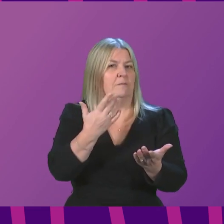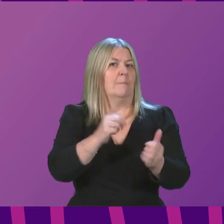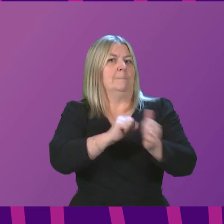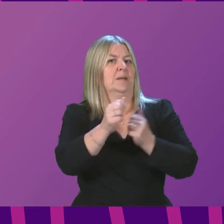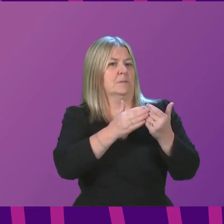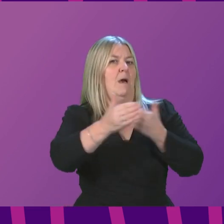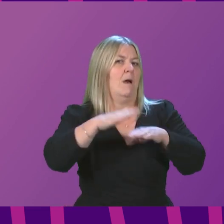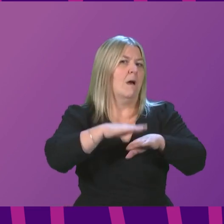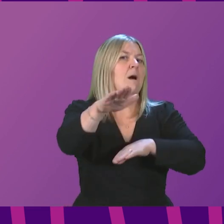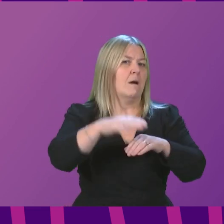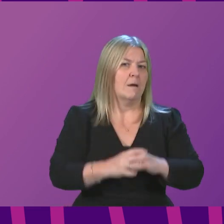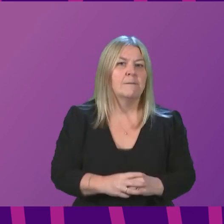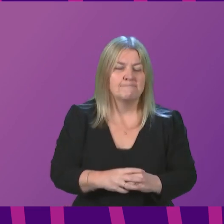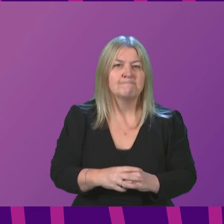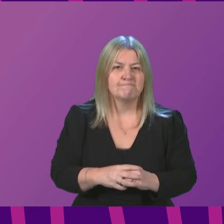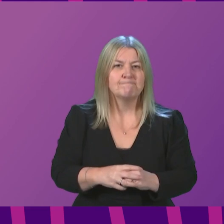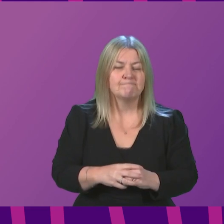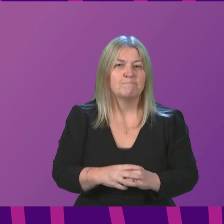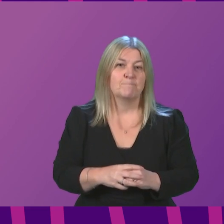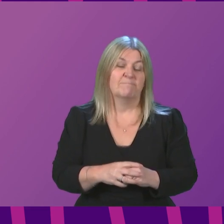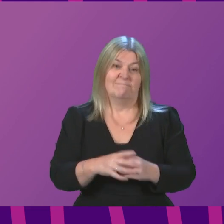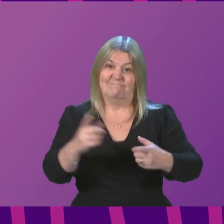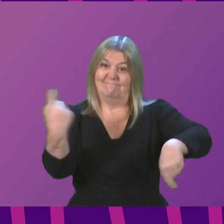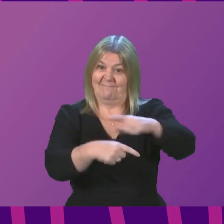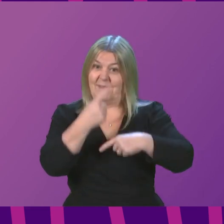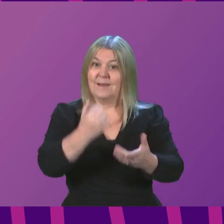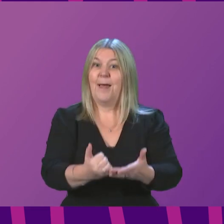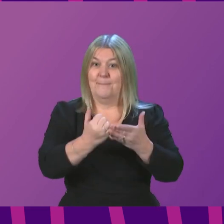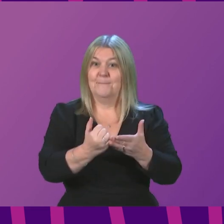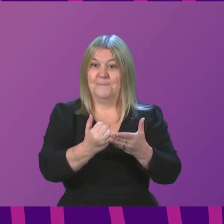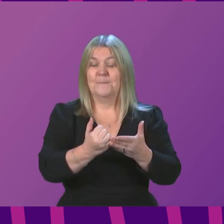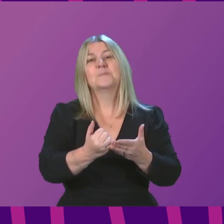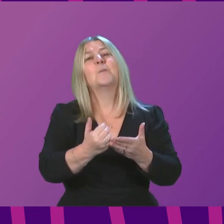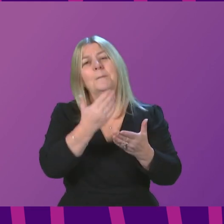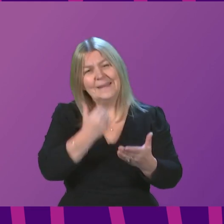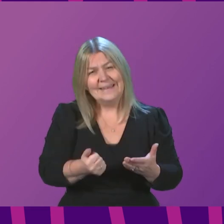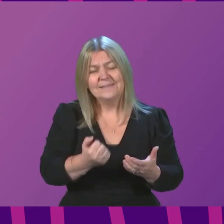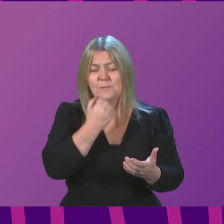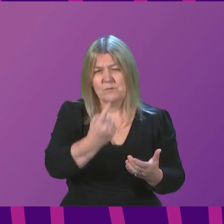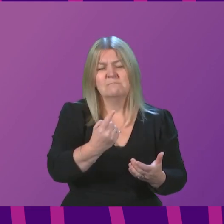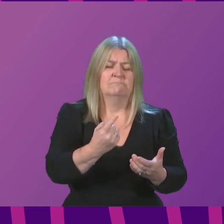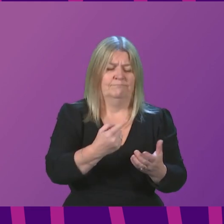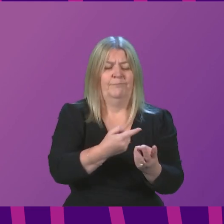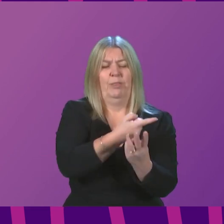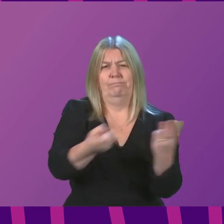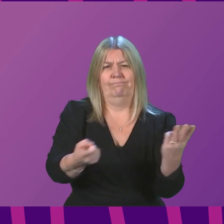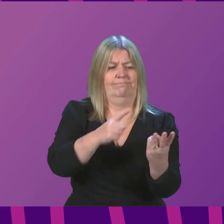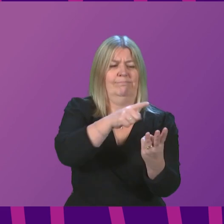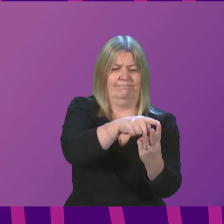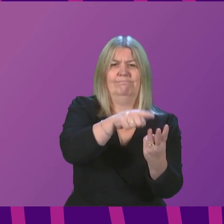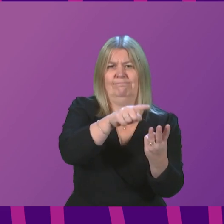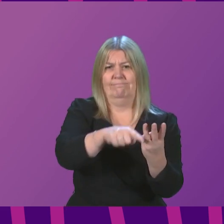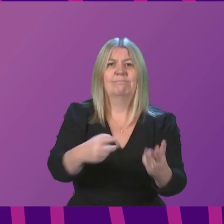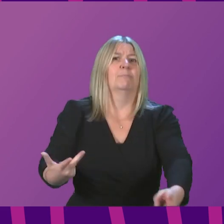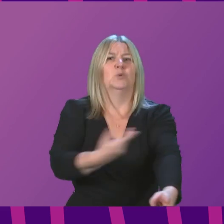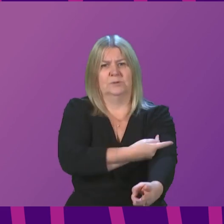and we can all help to make it so. So, please do get fully vaccinated. Do it this week. The more of us who